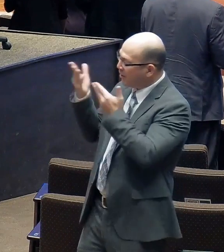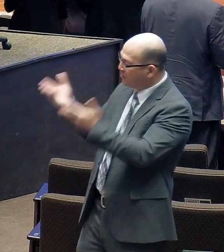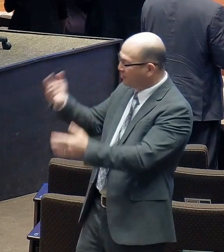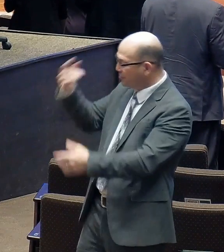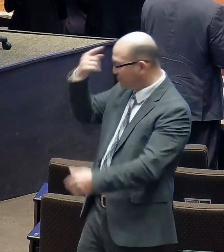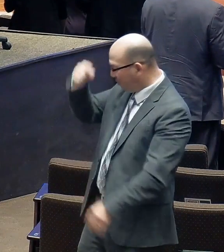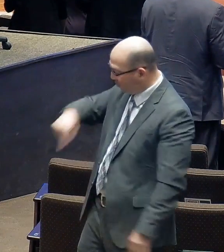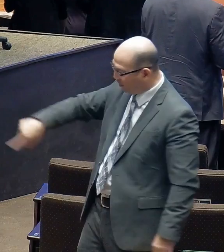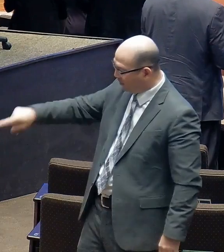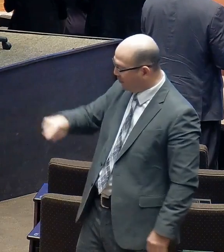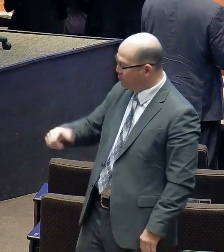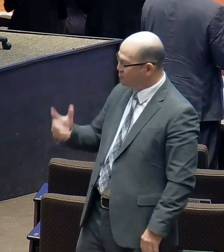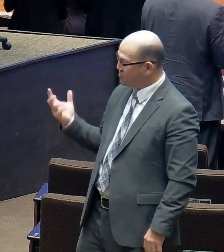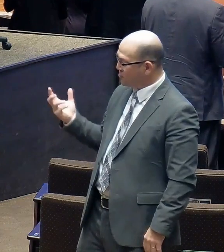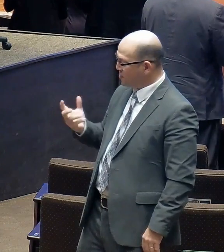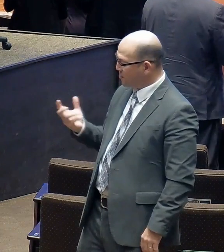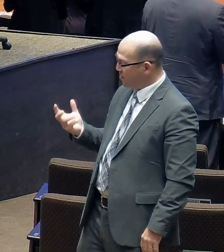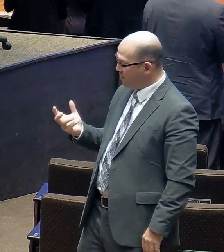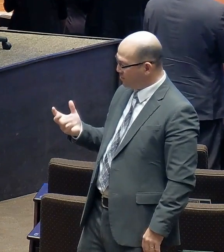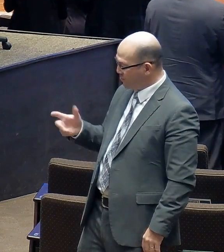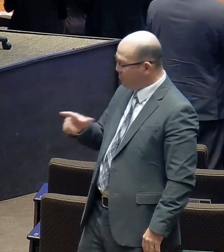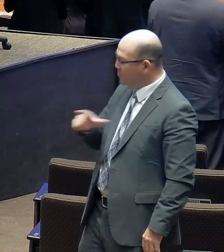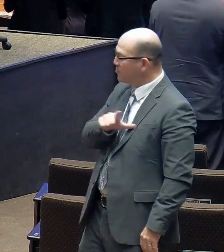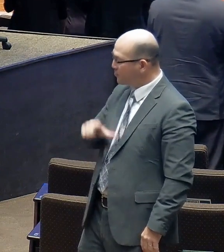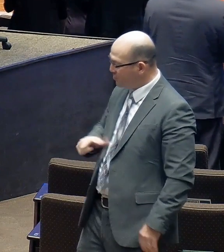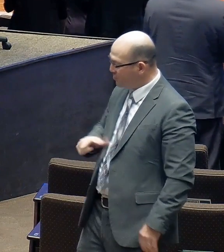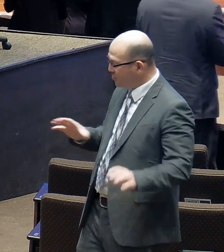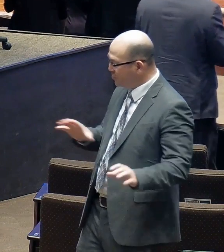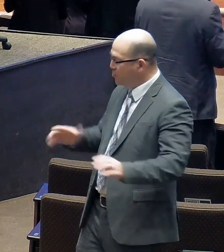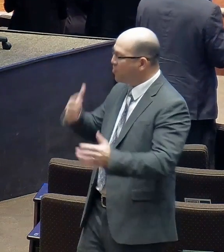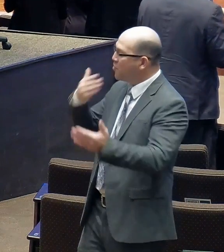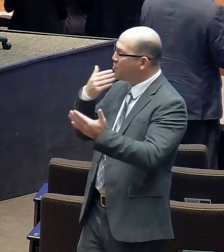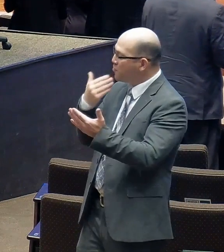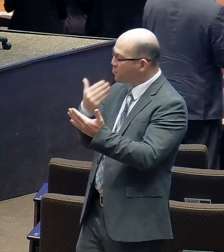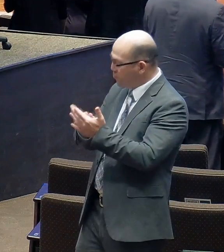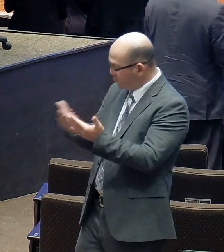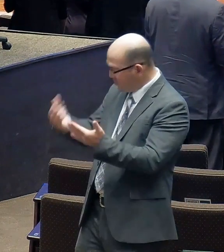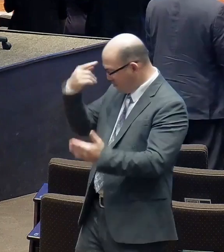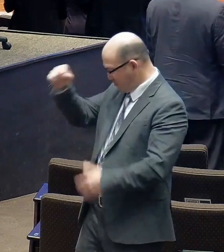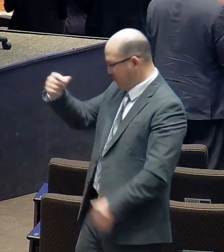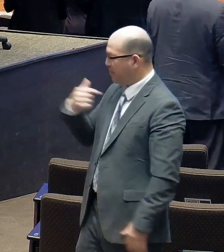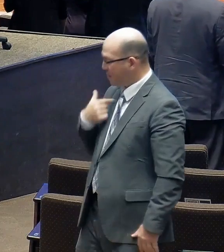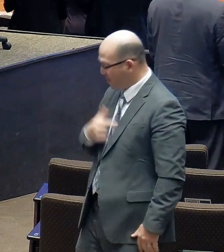hath done great things for us, wherefore we are glad.